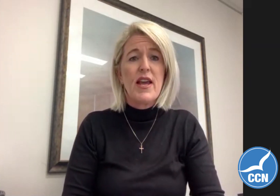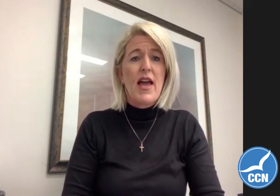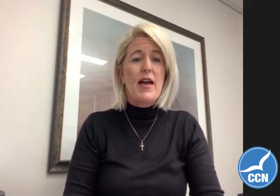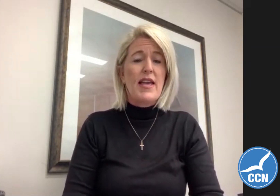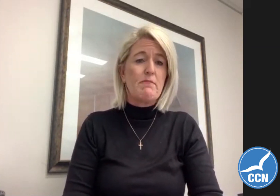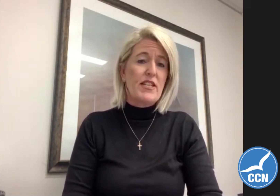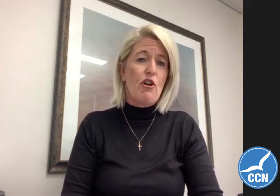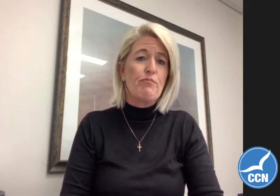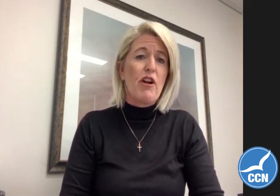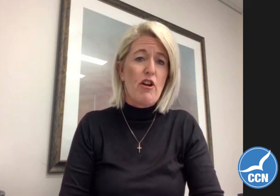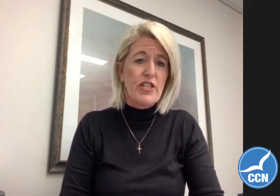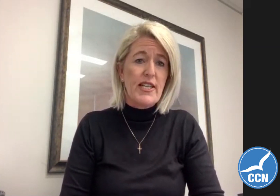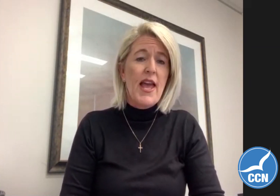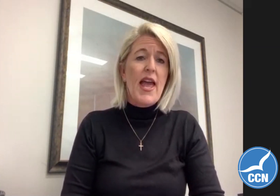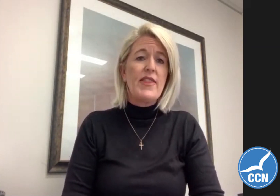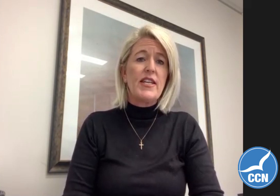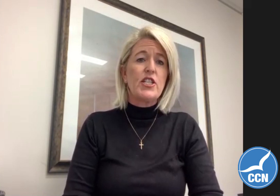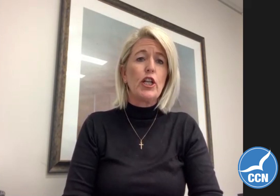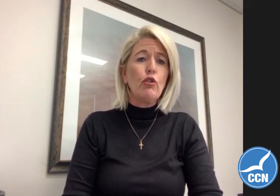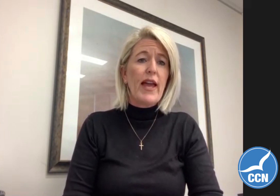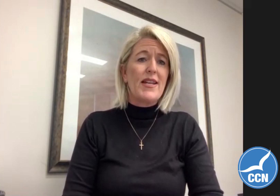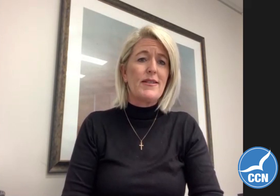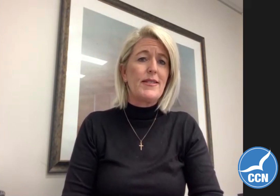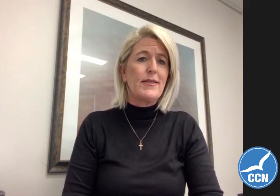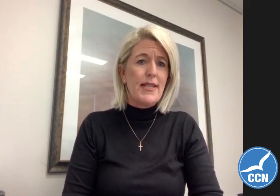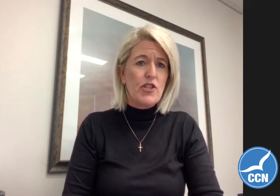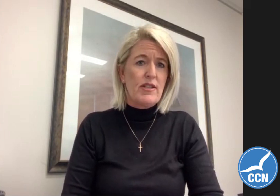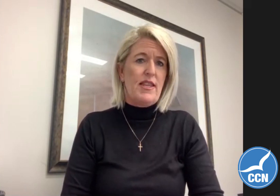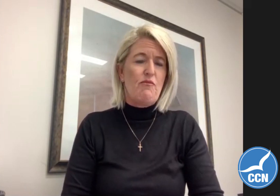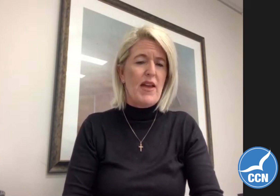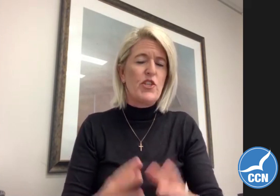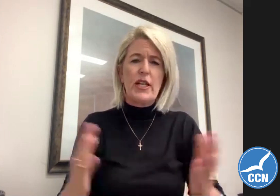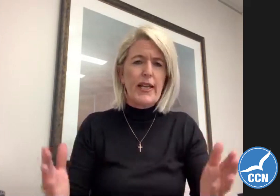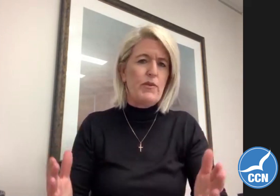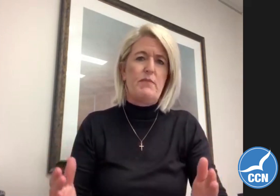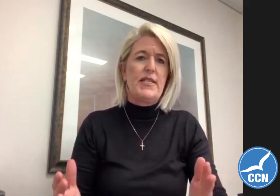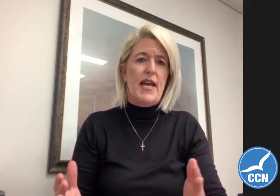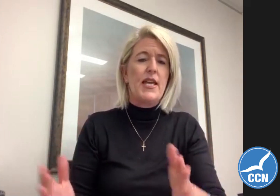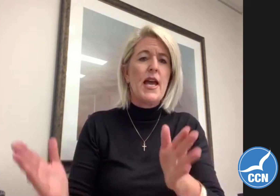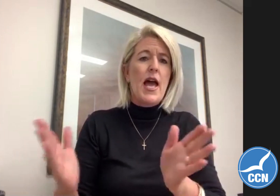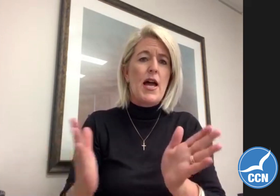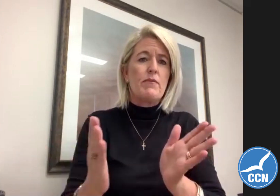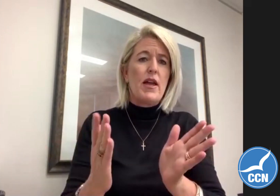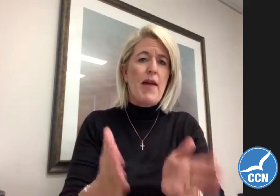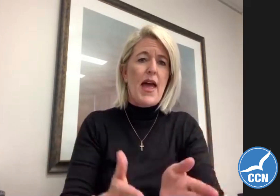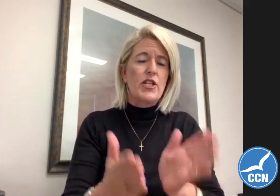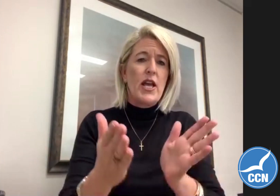Coast as a matter of priority and they need to look at this decision that they've made which clearly was a mistake